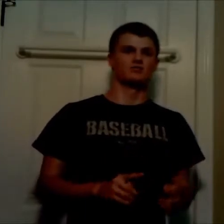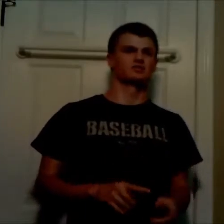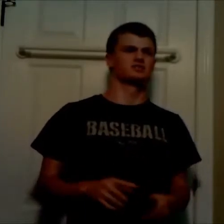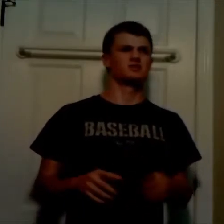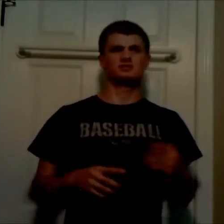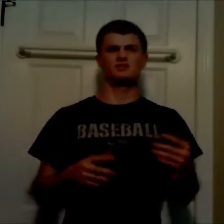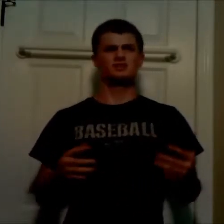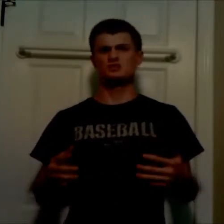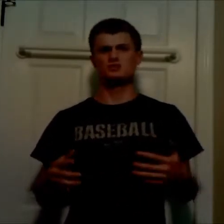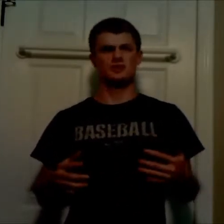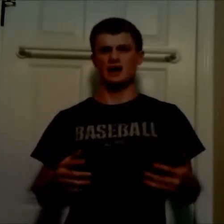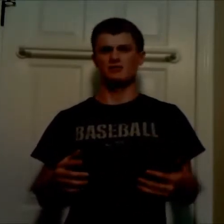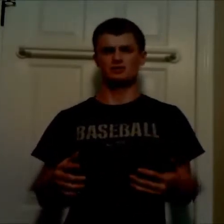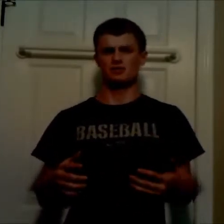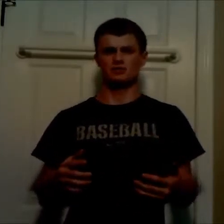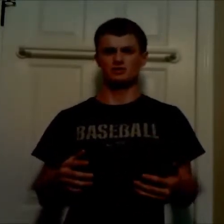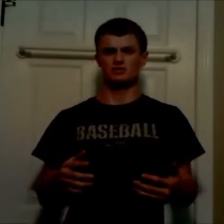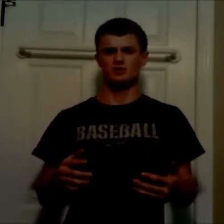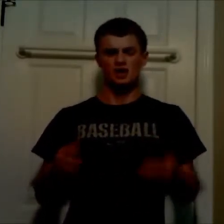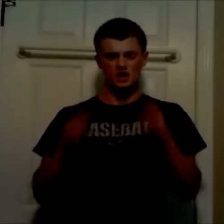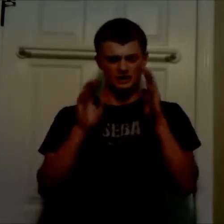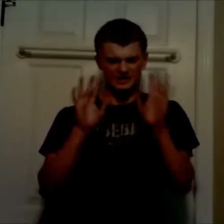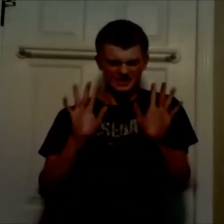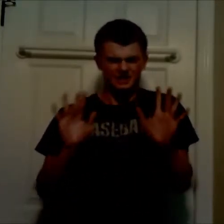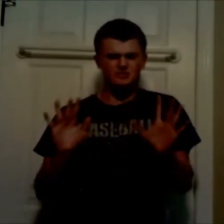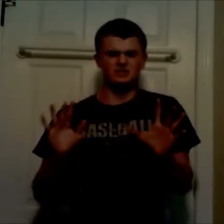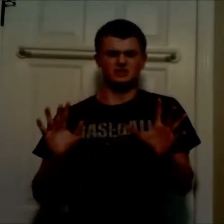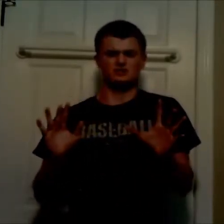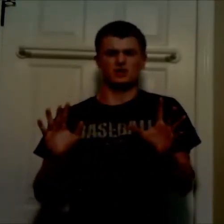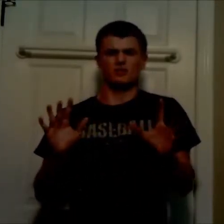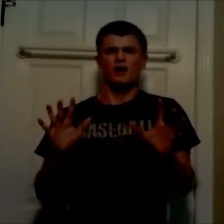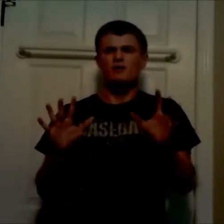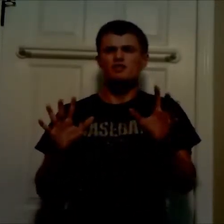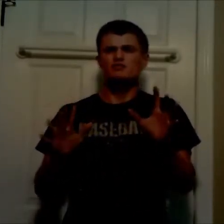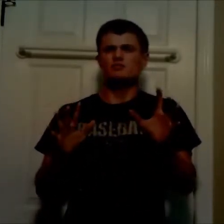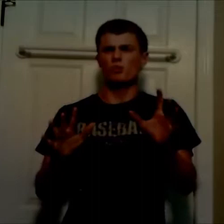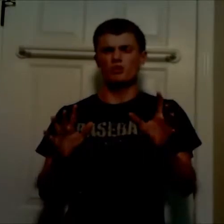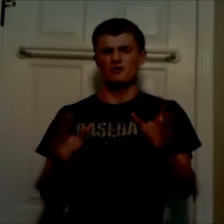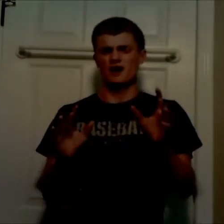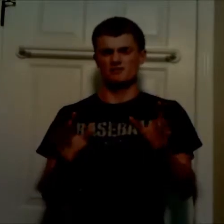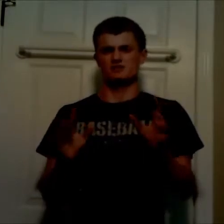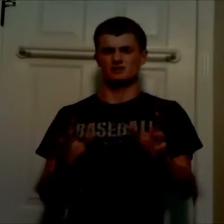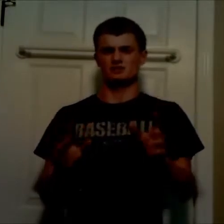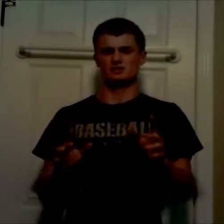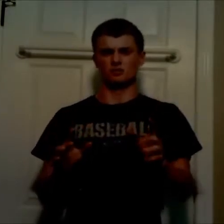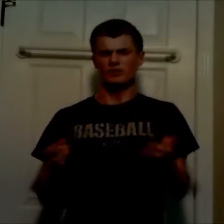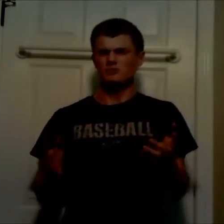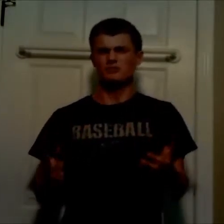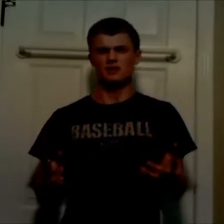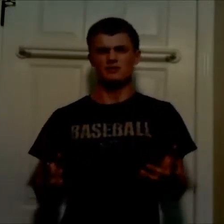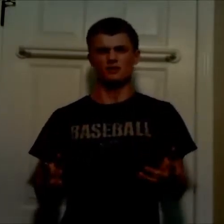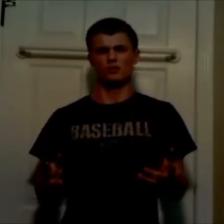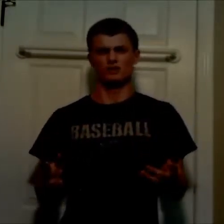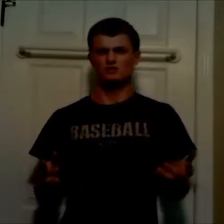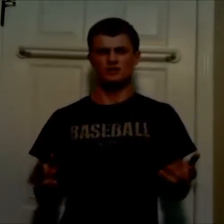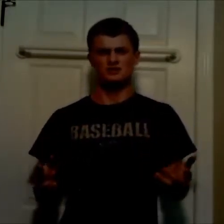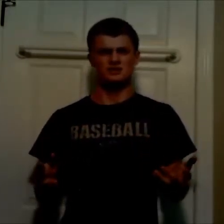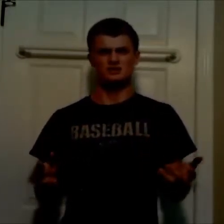because there was something to do with Avatar 2. Now, let me get this straight. Why would you be worried about Avatar 2? That movie came out in, what, 2009,